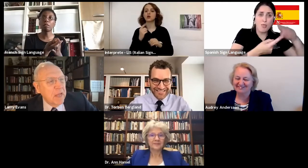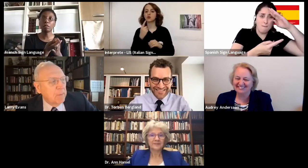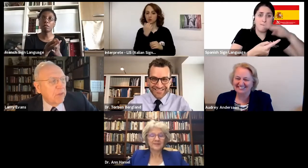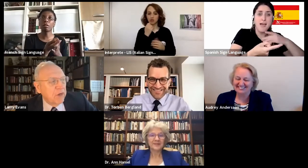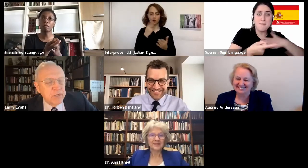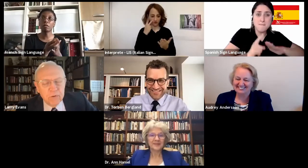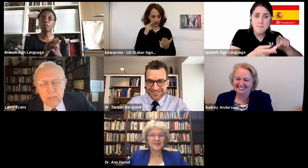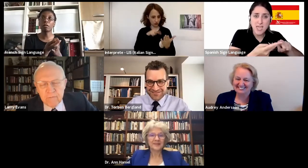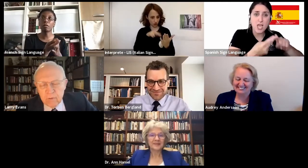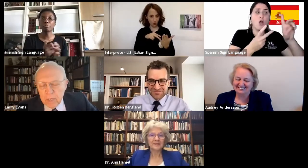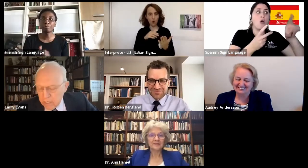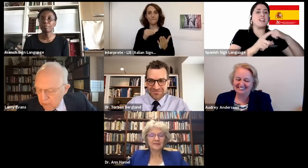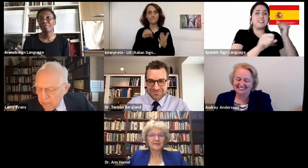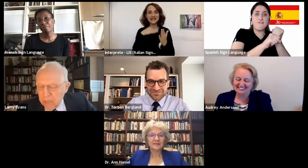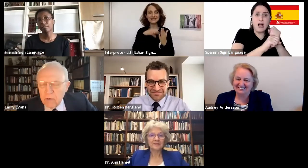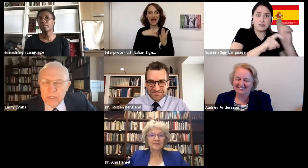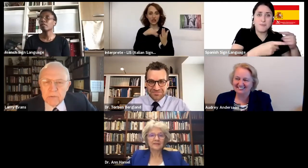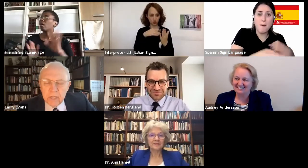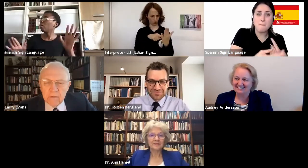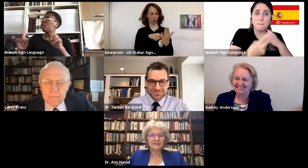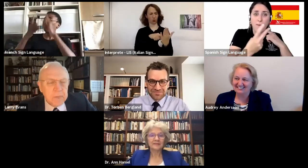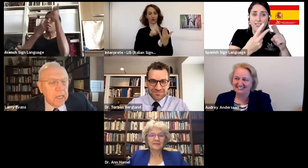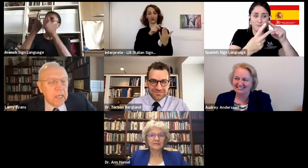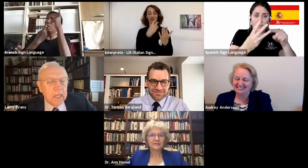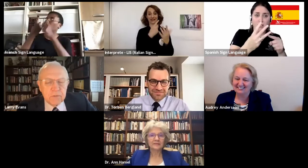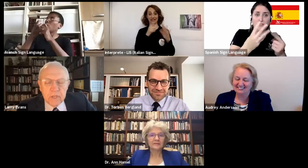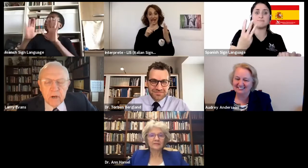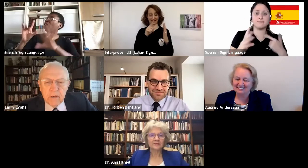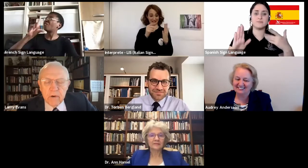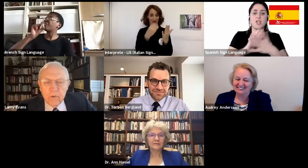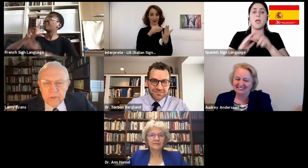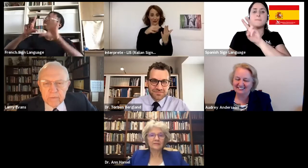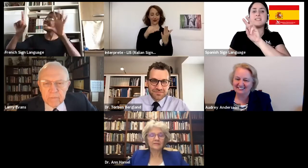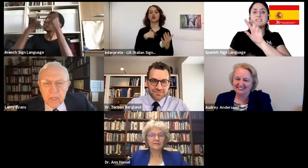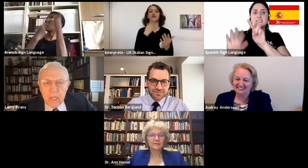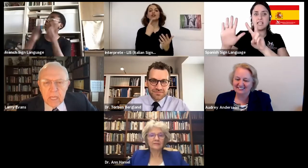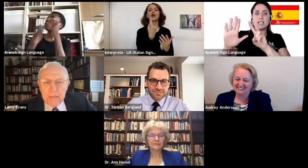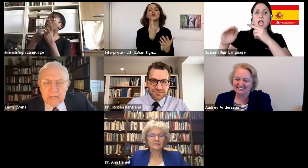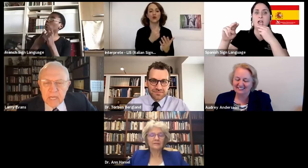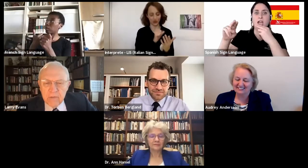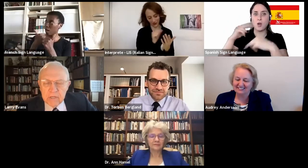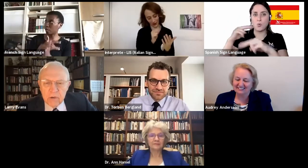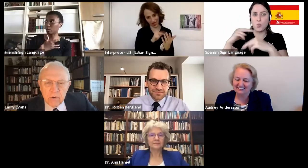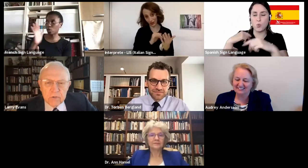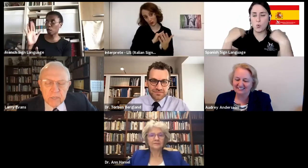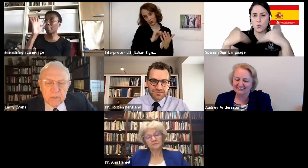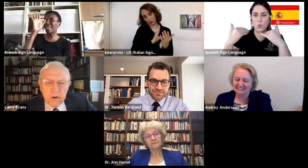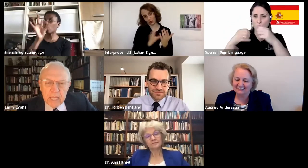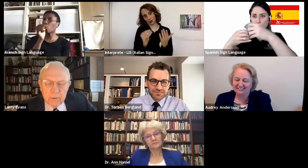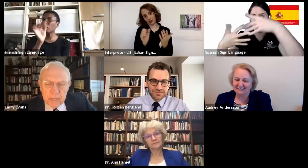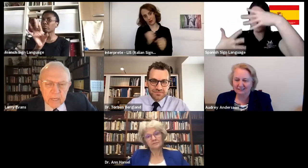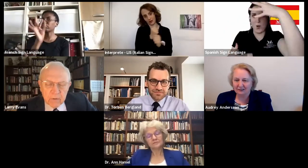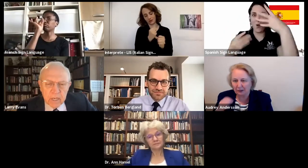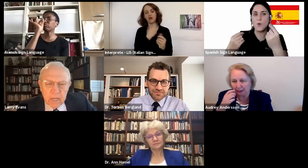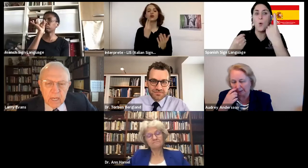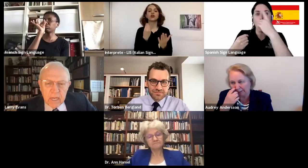all of them, but there is a relevant one here. And let me tell you why it's relevant. It's regarding COVID. And that's how this whole seminar